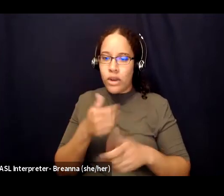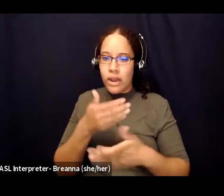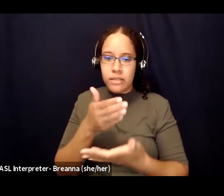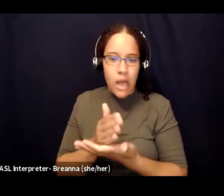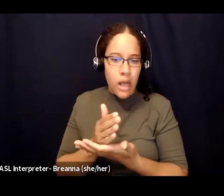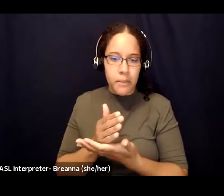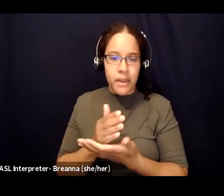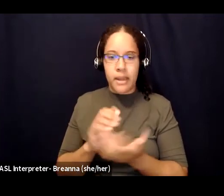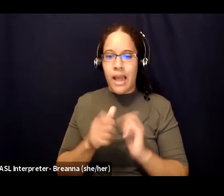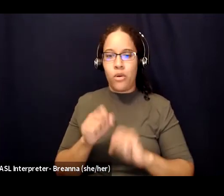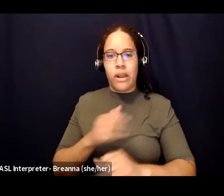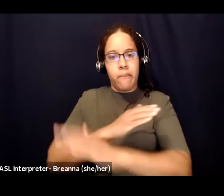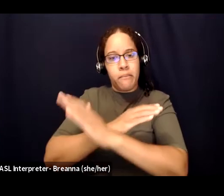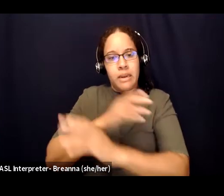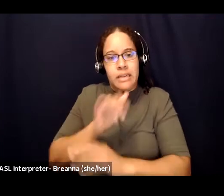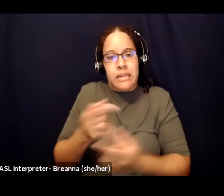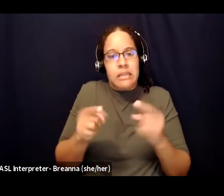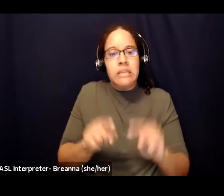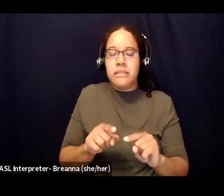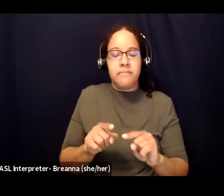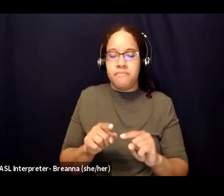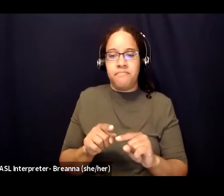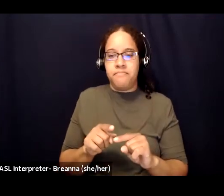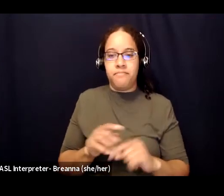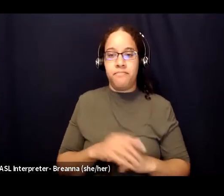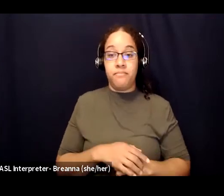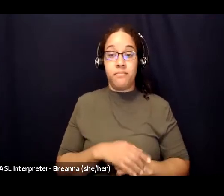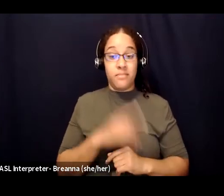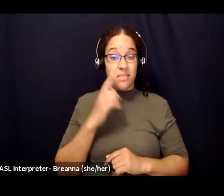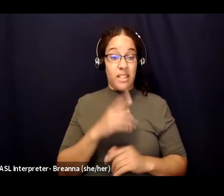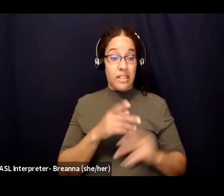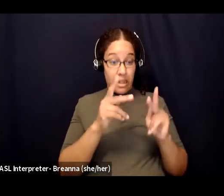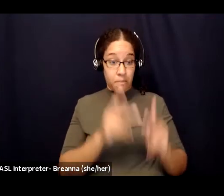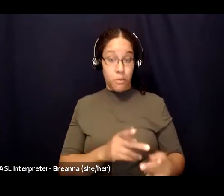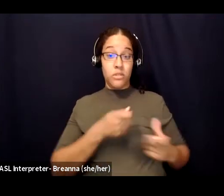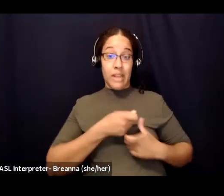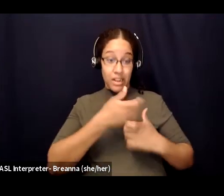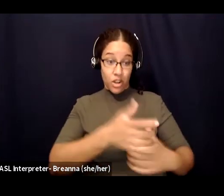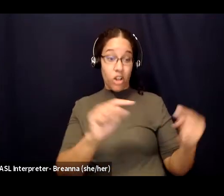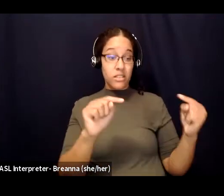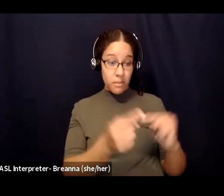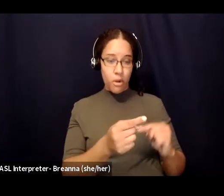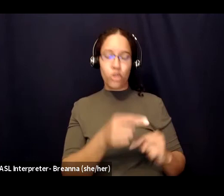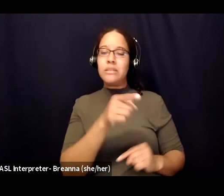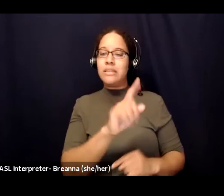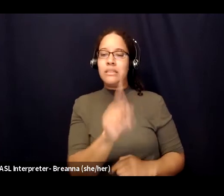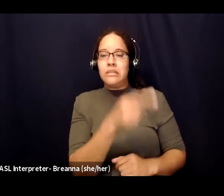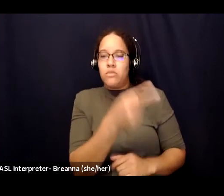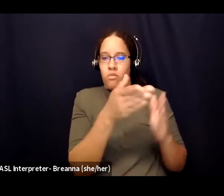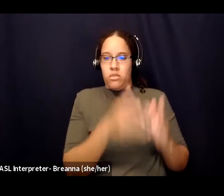only person responsible for that is the person who caused that harm um and so being able to remind them of that too of it